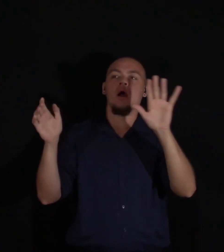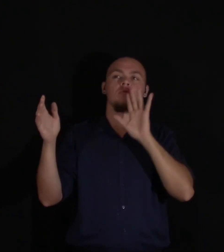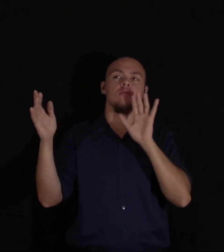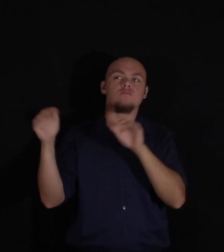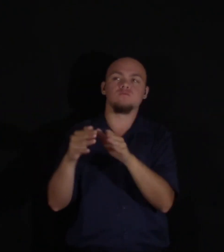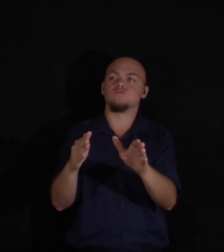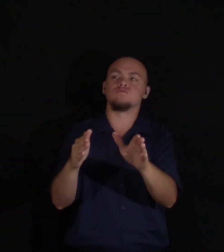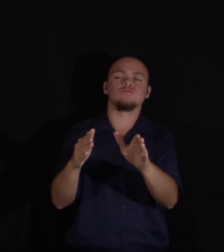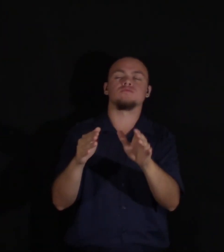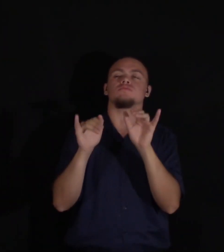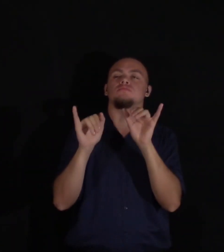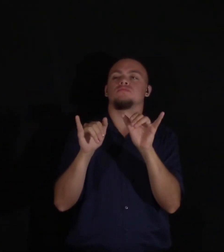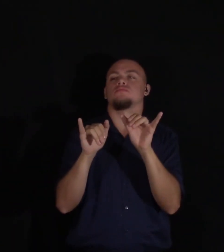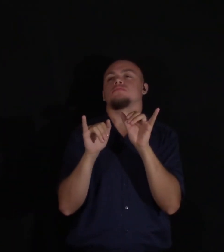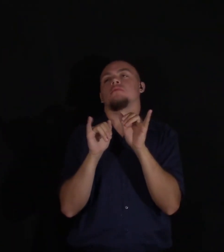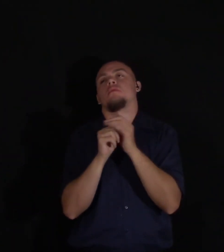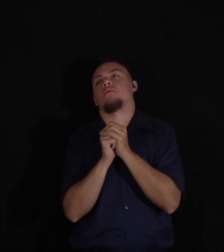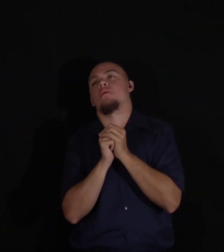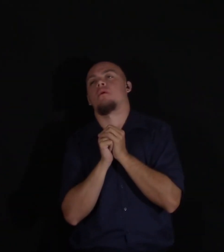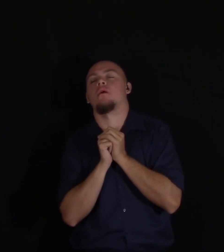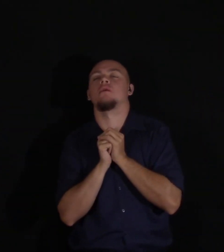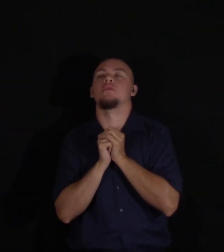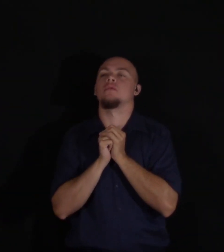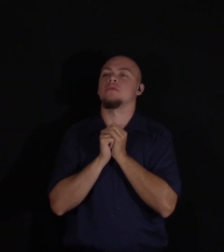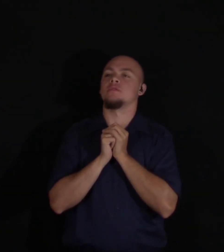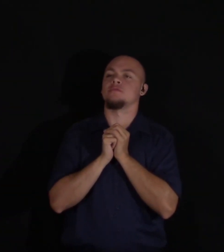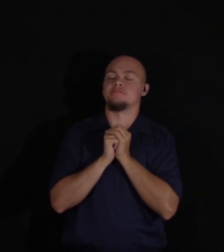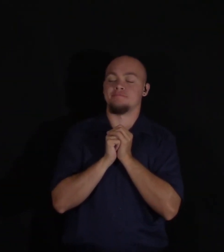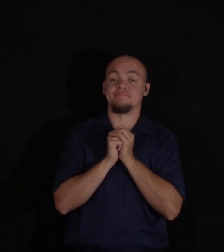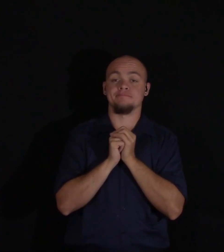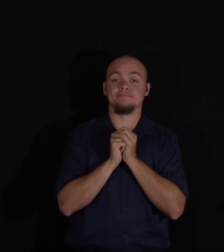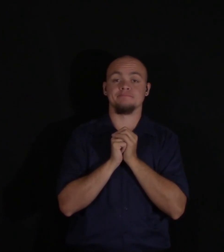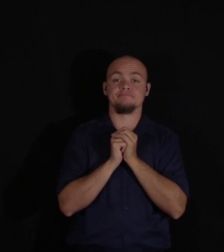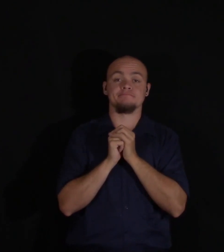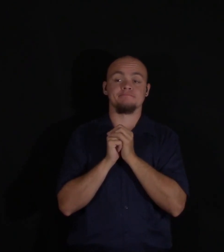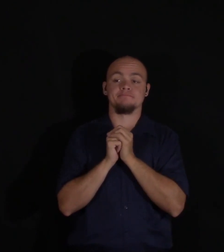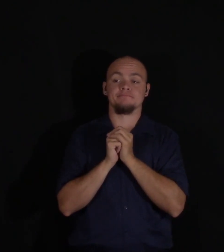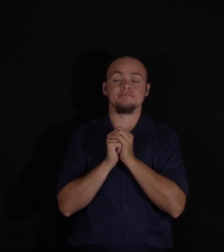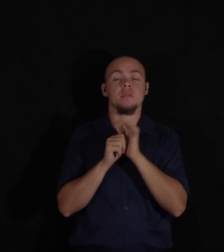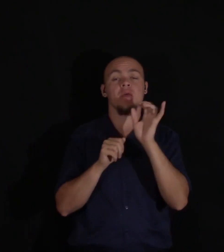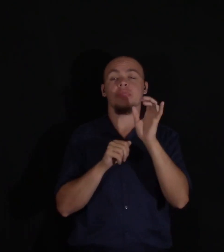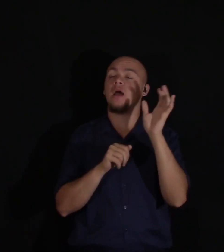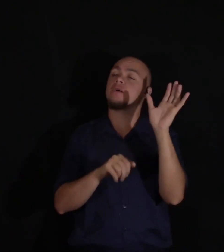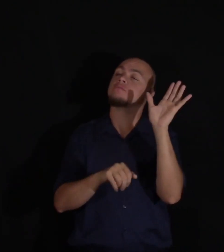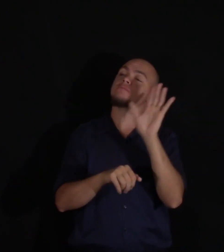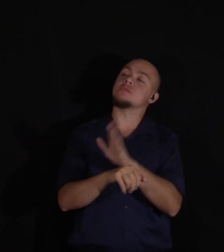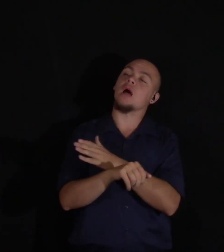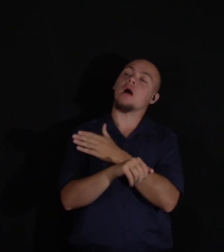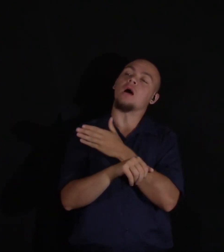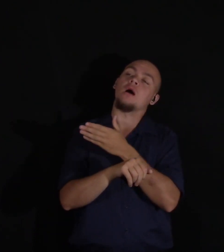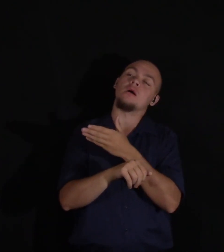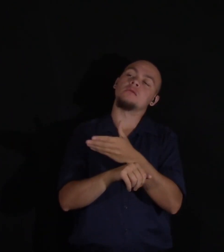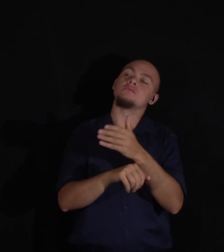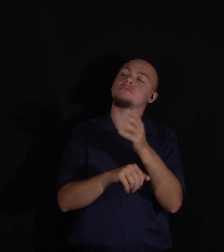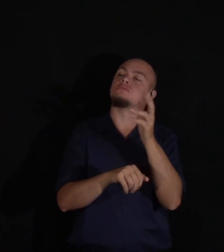pursued its noisy way beneath. The same lulling sounds acted as a lullaby to my too keen